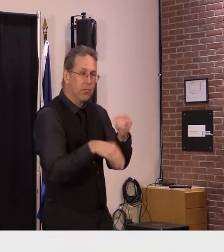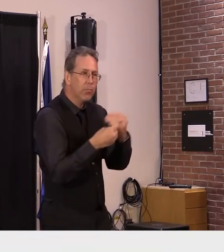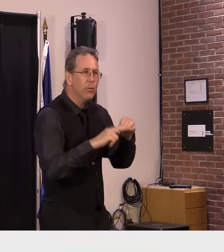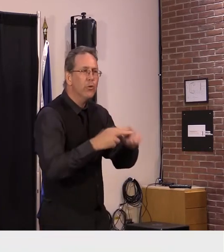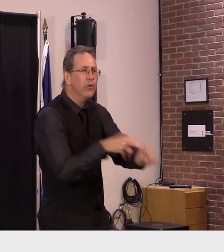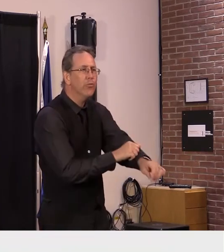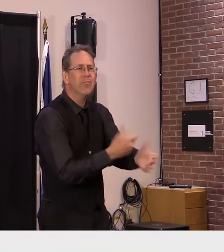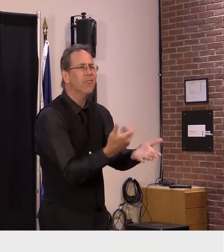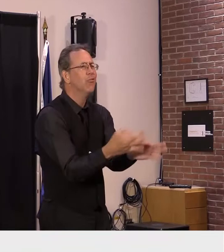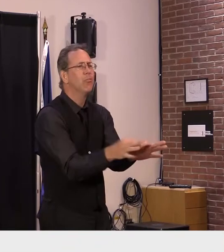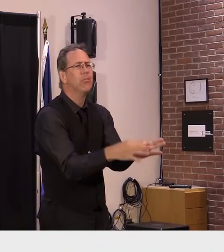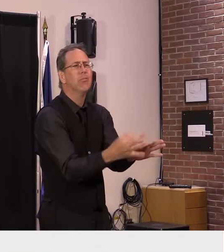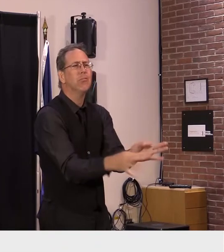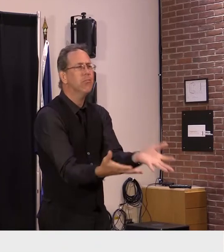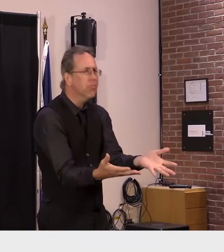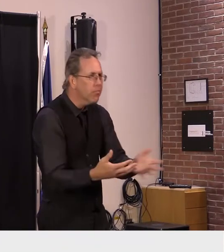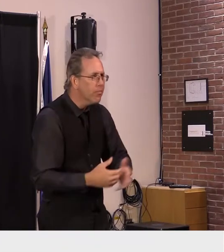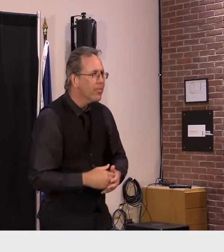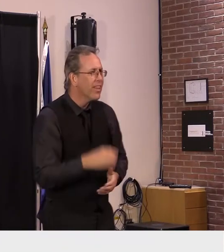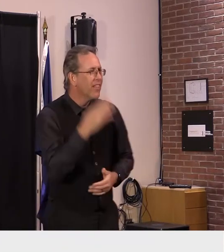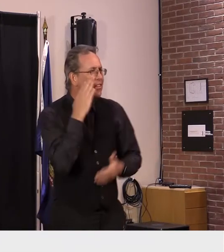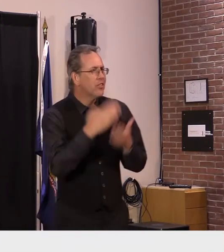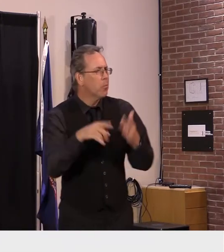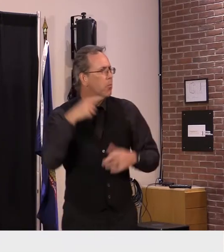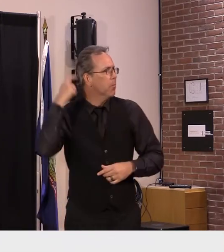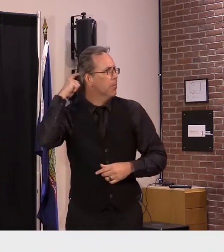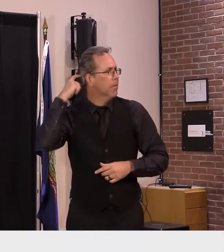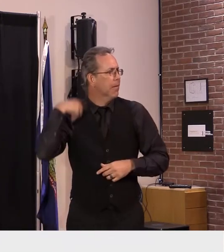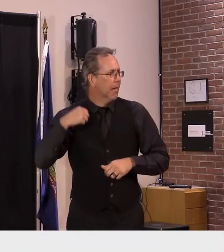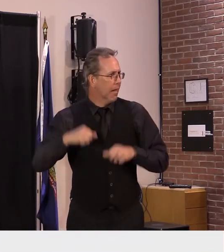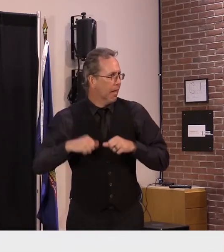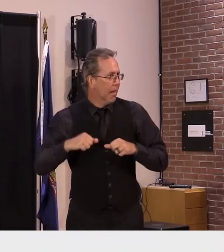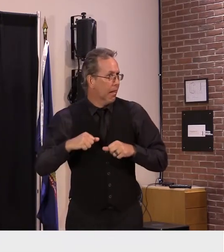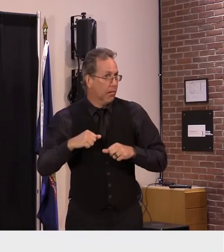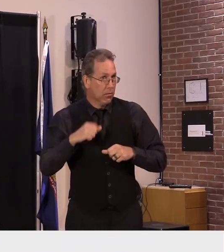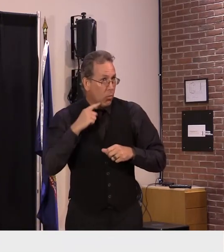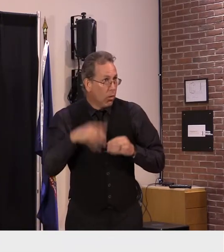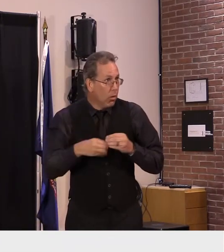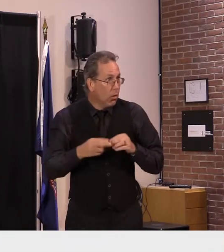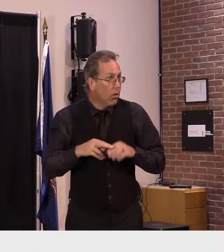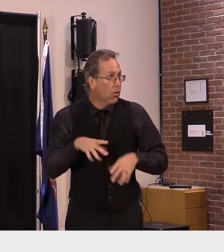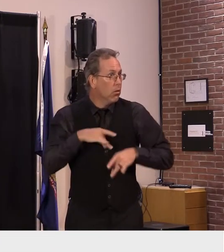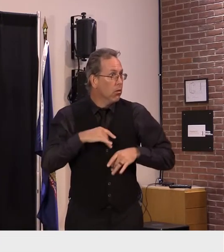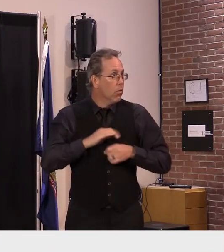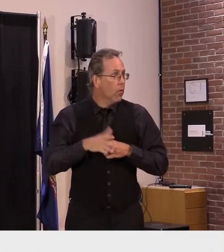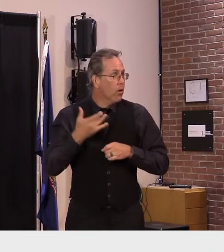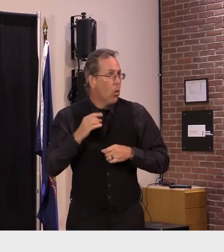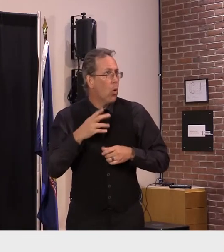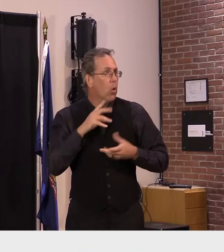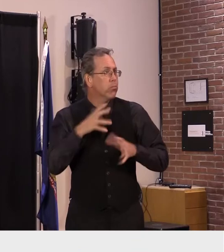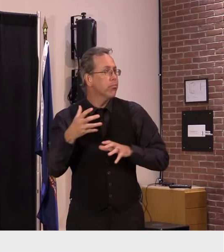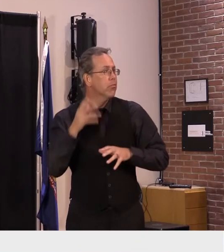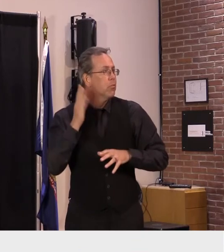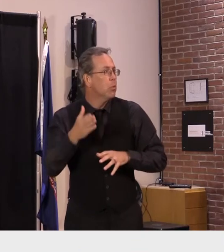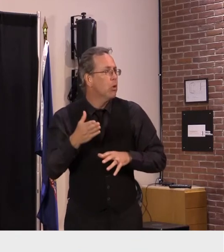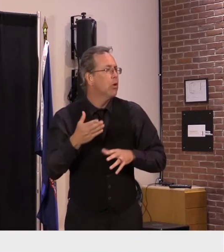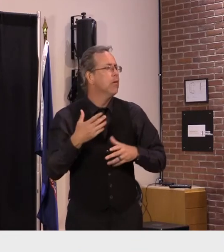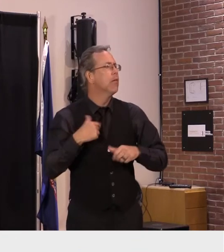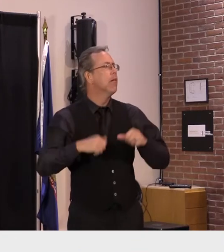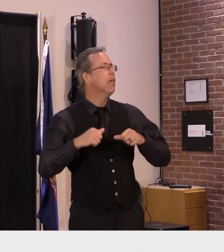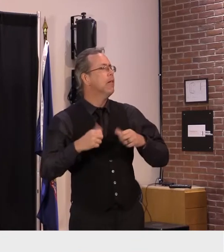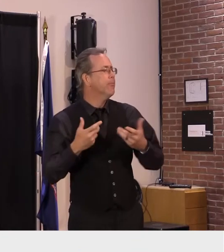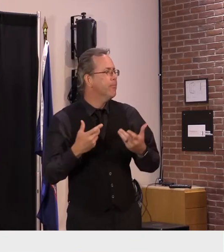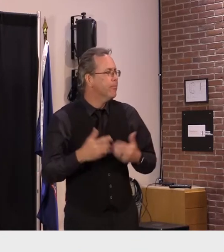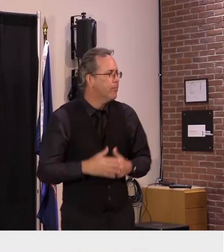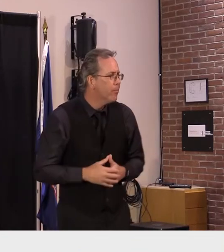know inherently that they still have a finite risk of getting ill from the virus even if it's a mild illness but